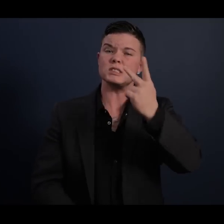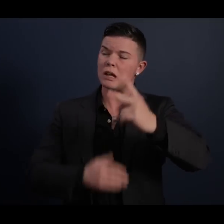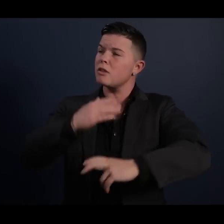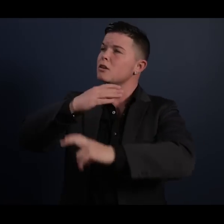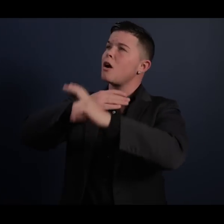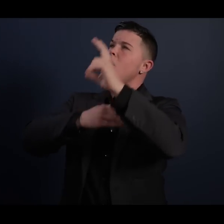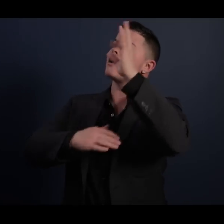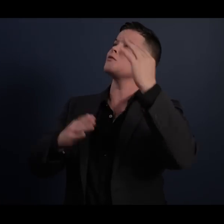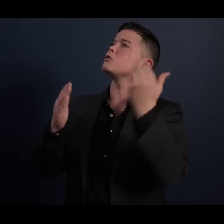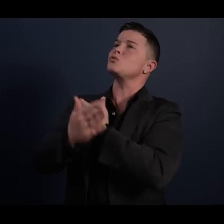new day.